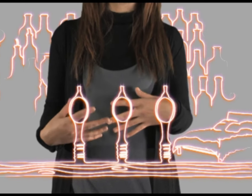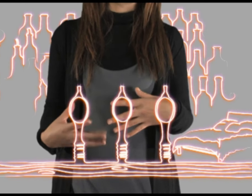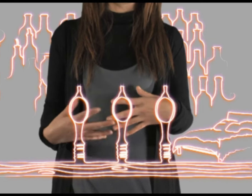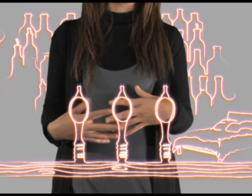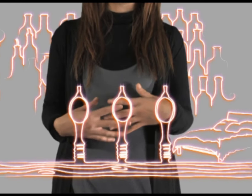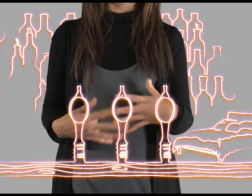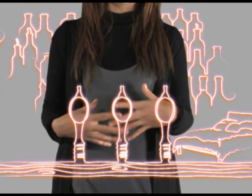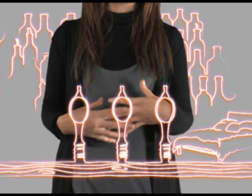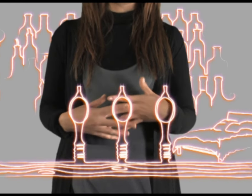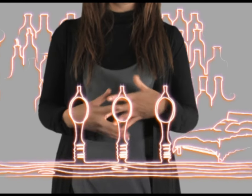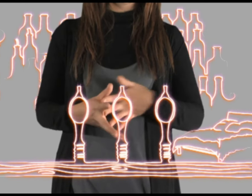to get home to bed.